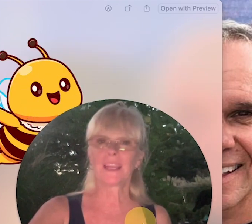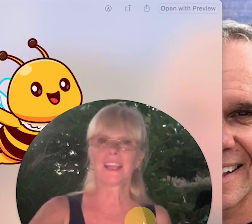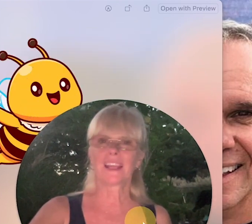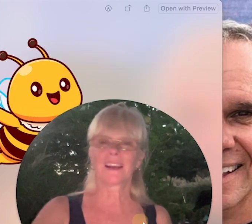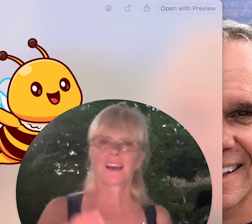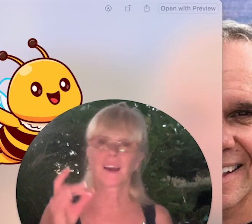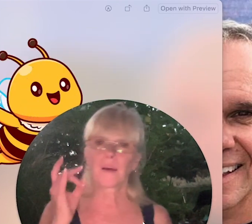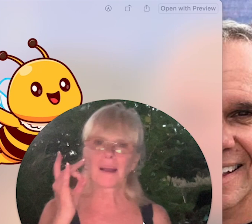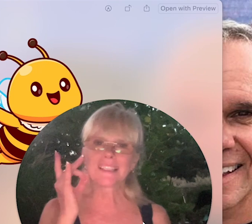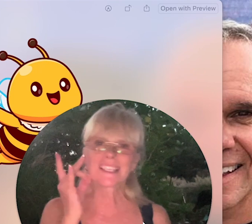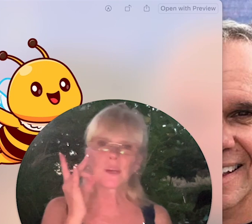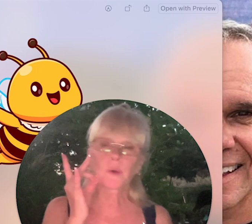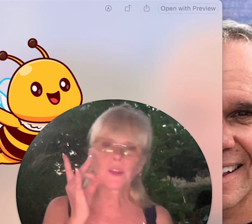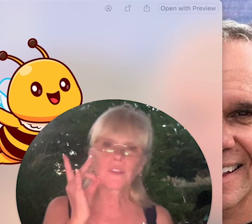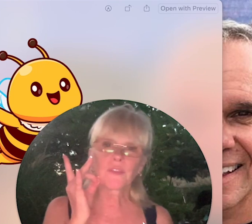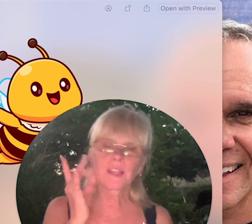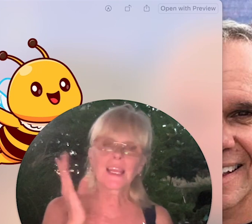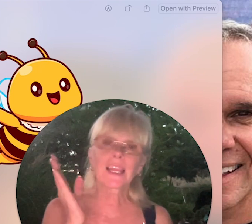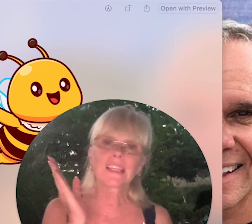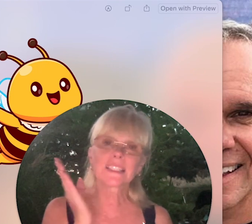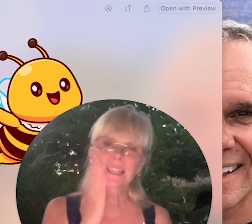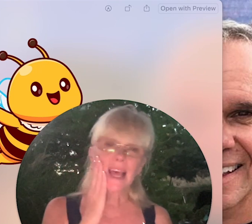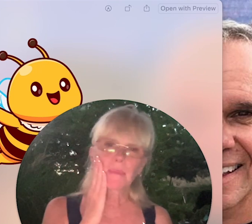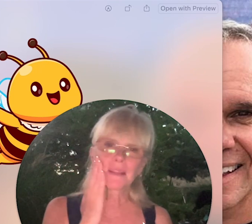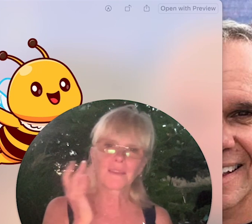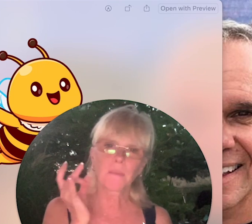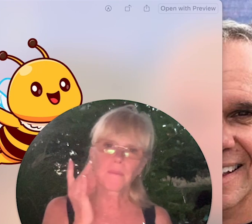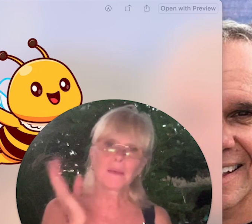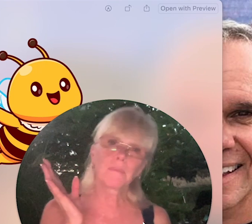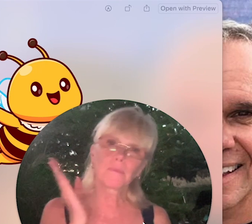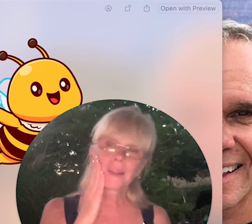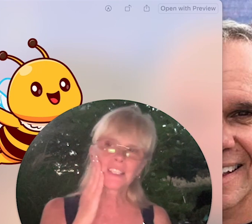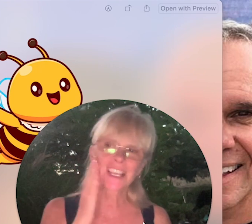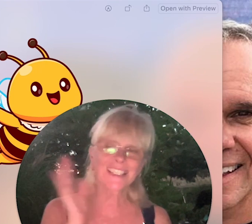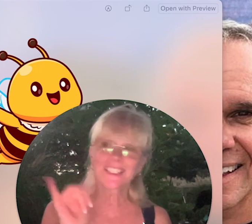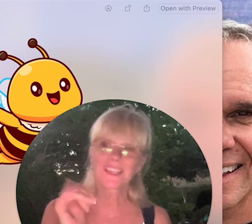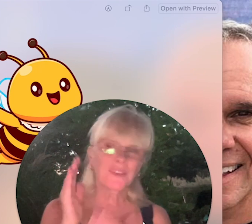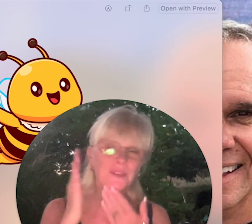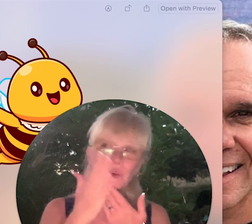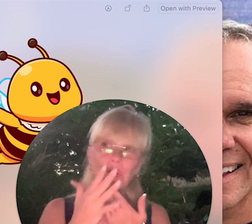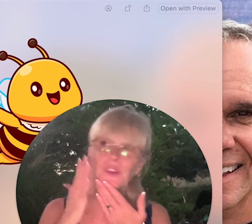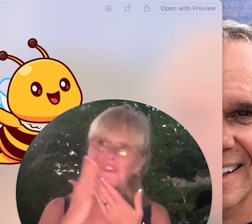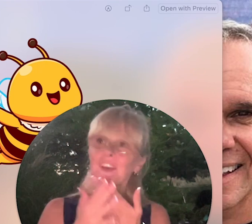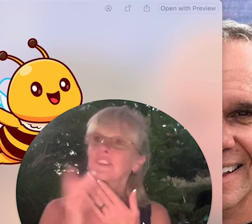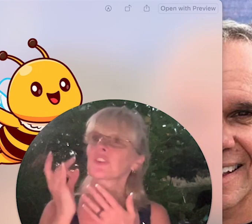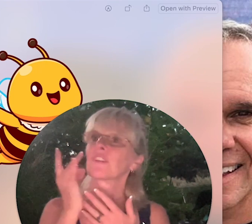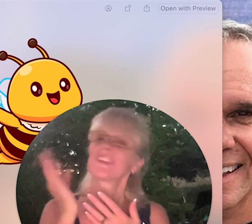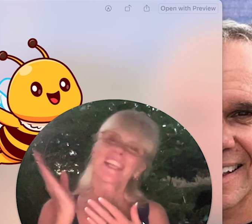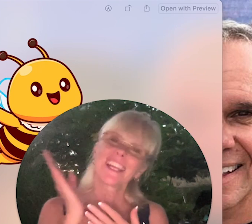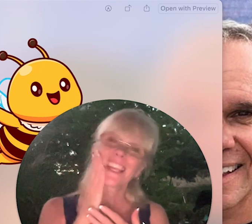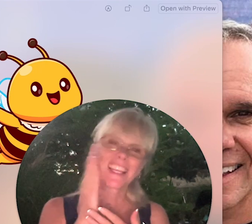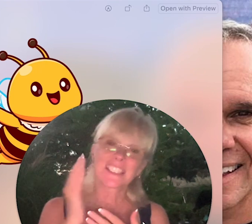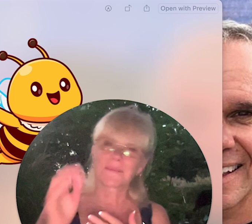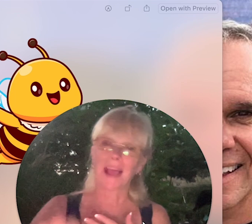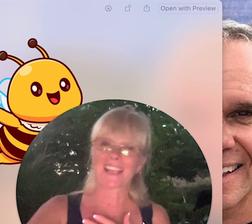I seen it where you flick and slap it flip just as if it was on your face you're gonna flick it and smack it